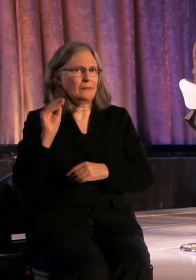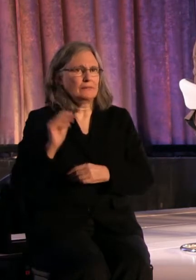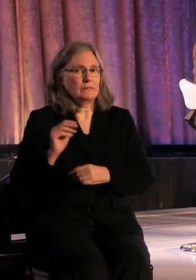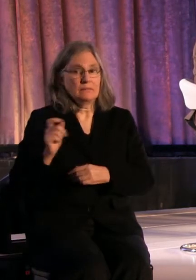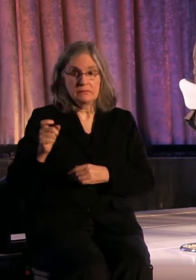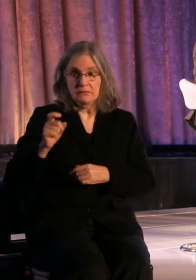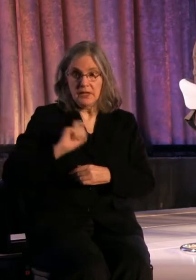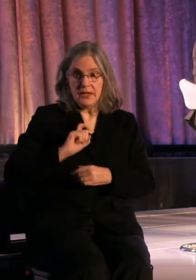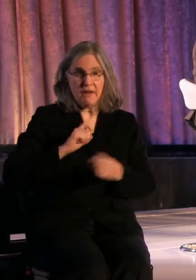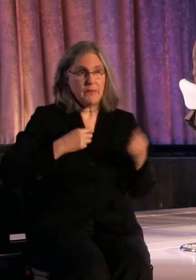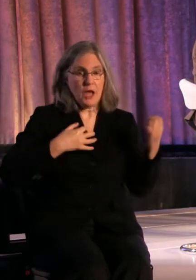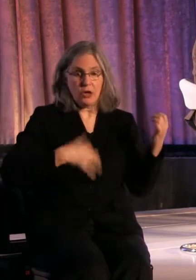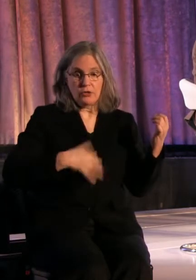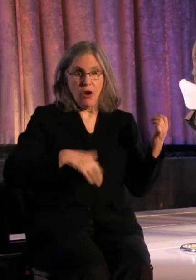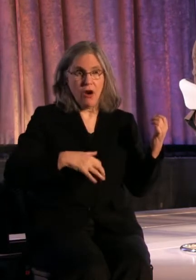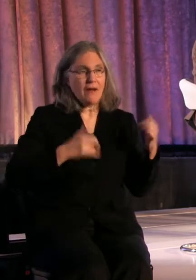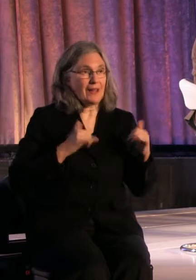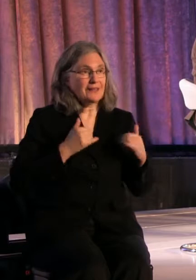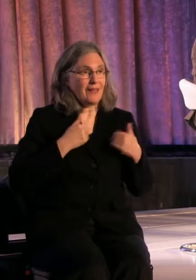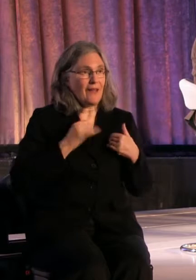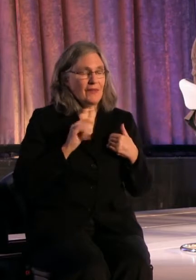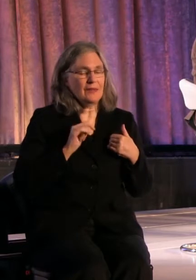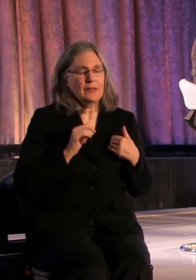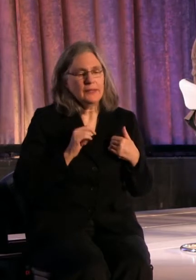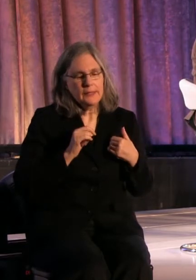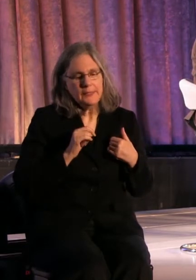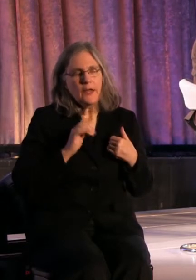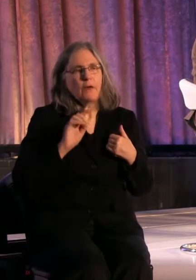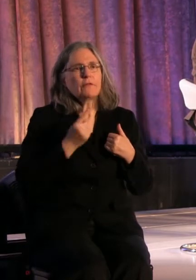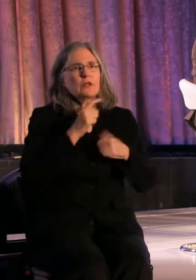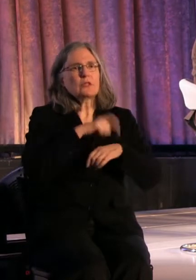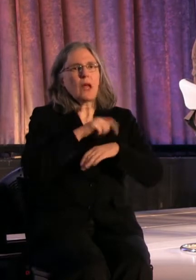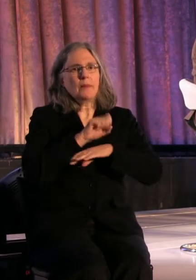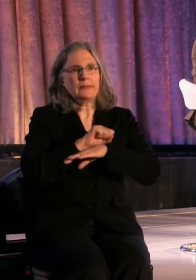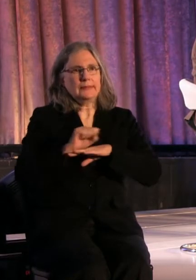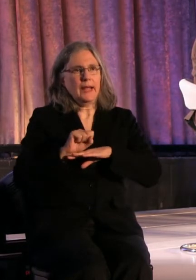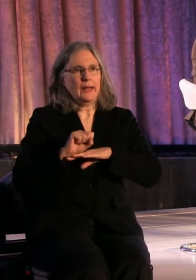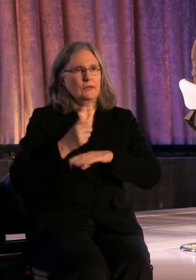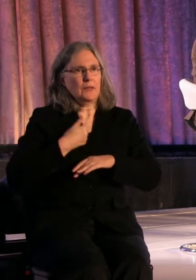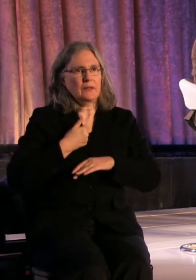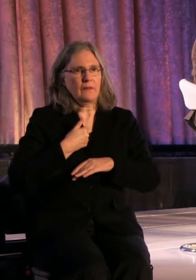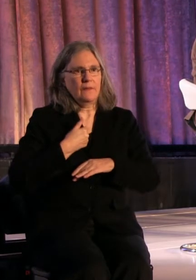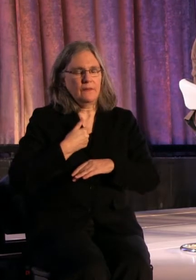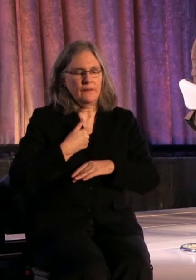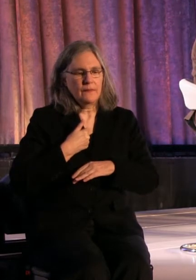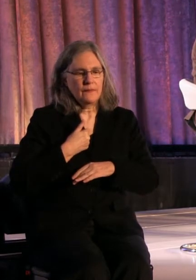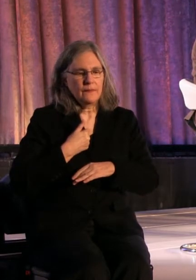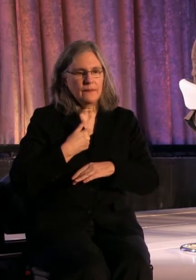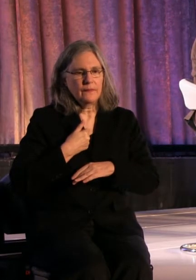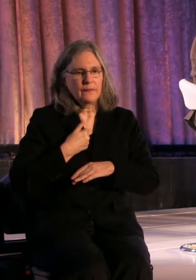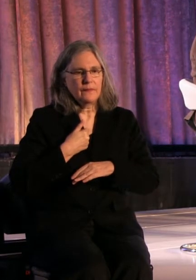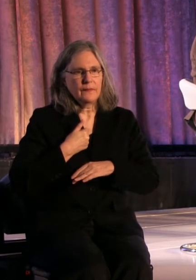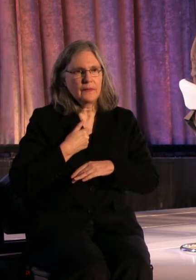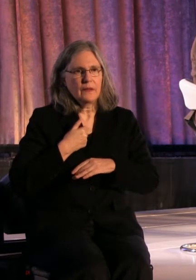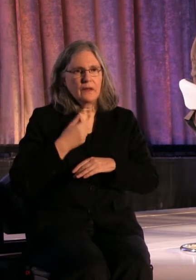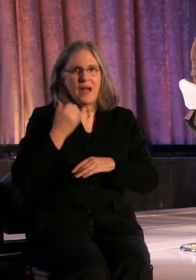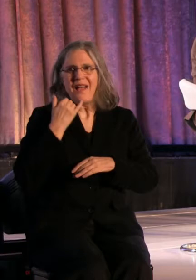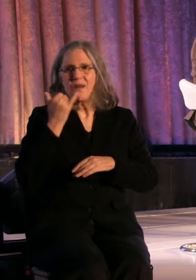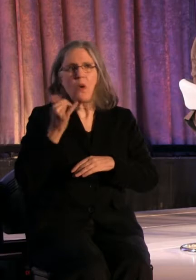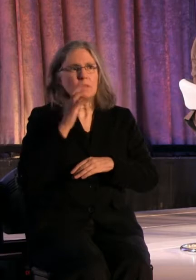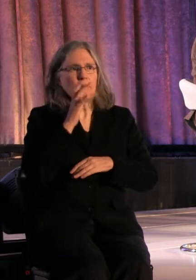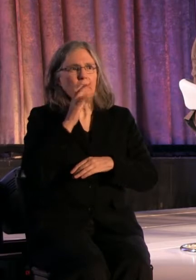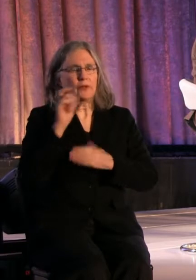which I still have. But the first time I ever went on, I called my mother in Texas.